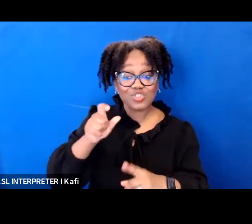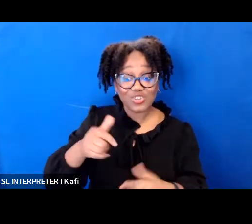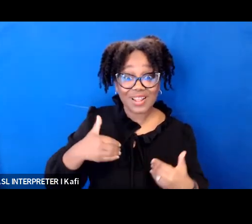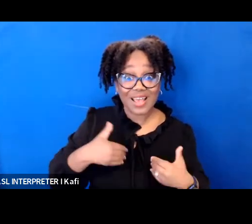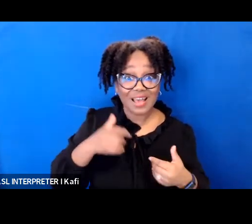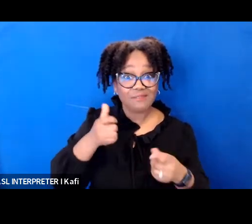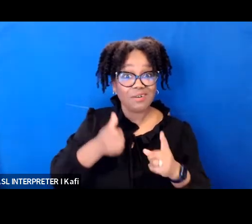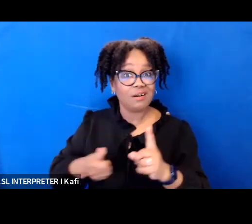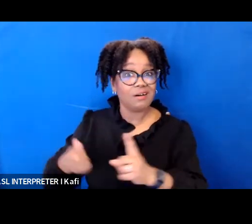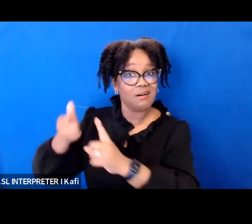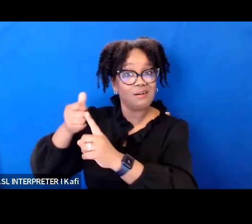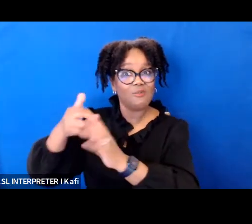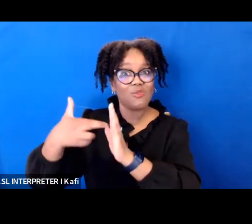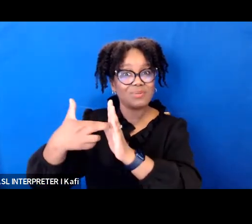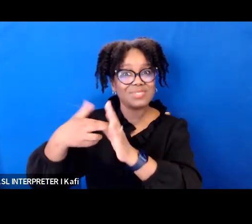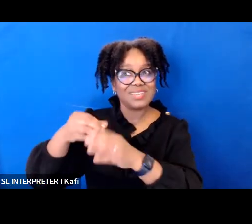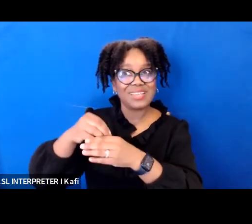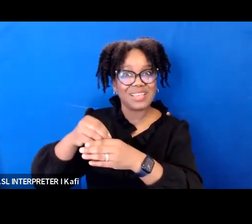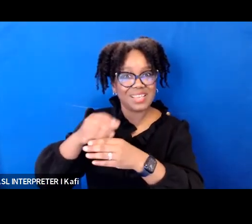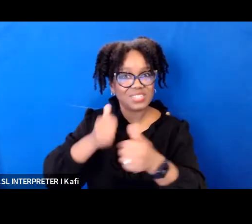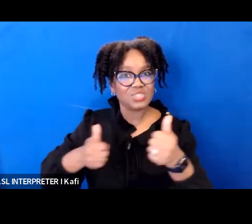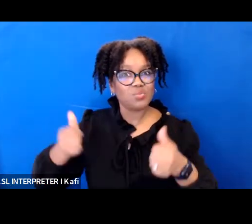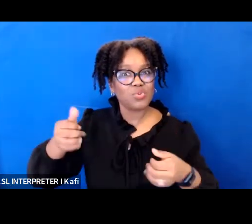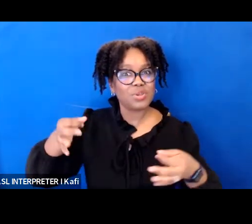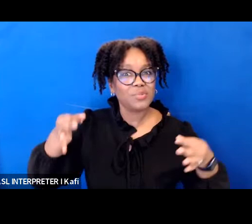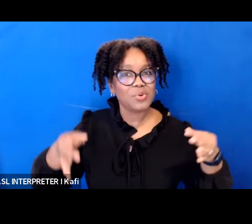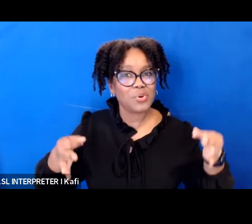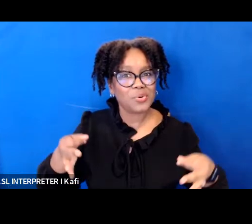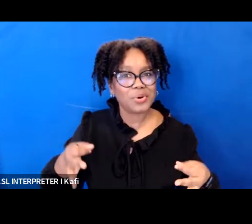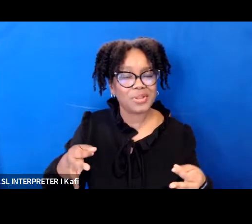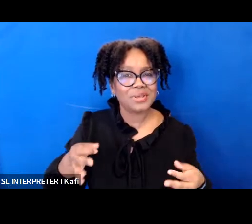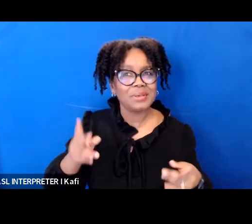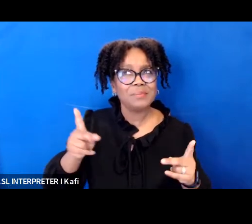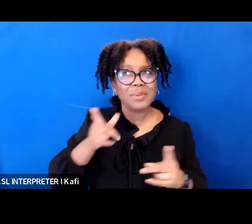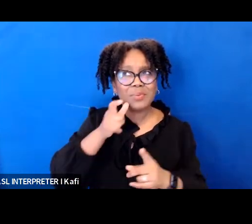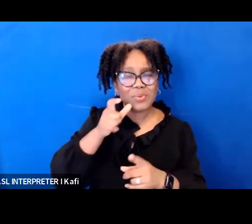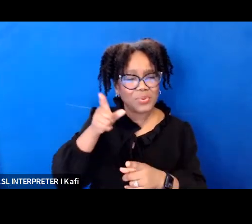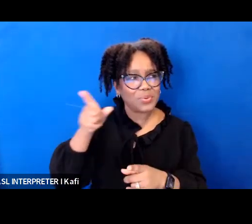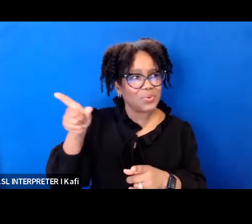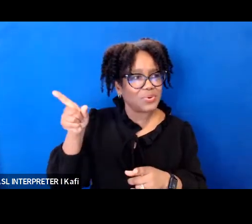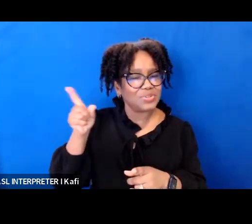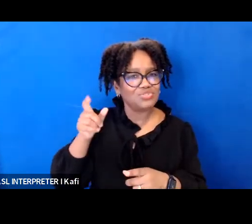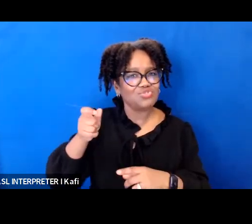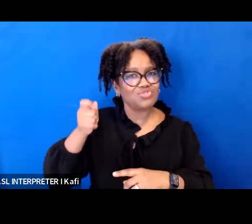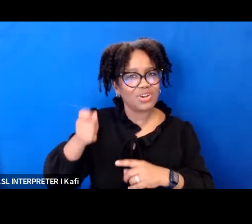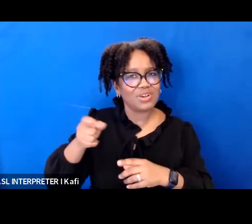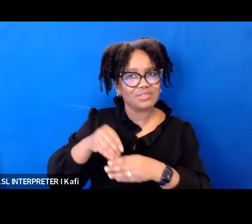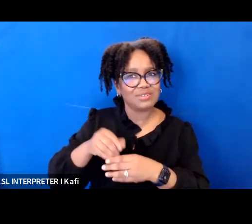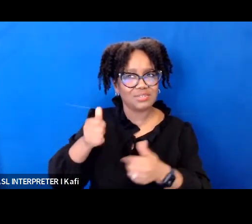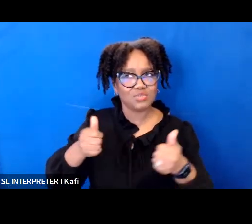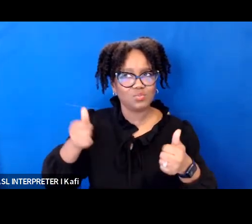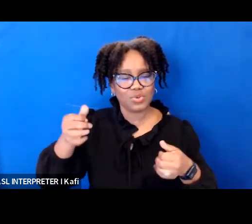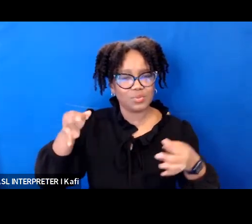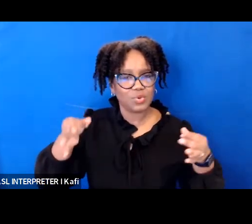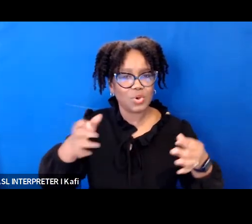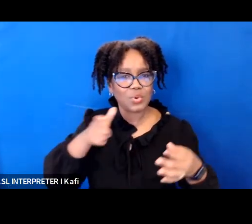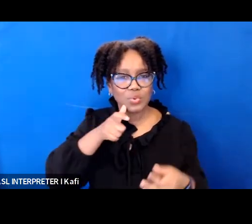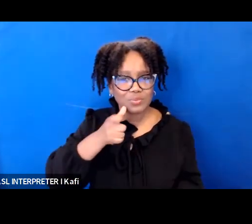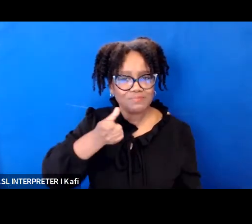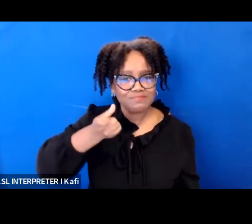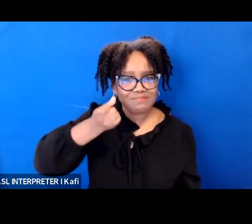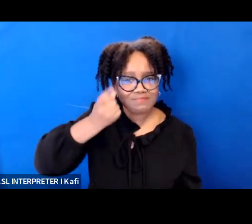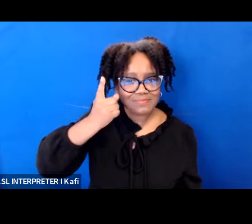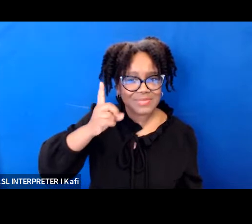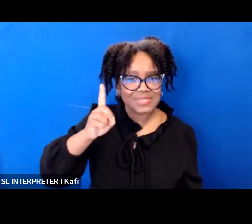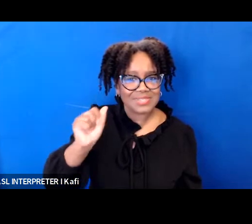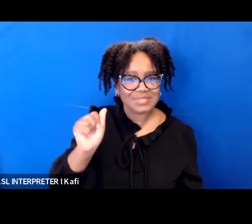in the supreme court who understand disability rights and believe disabled people should have equal